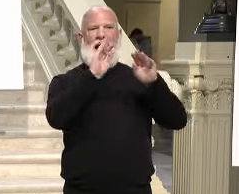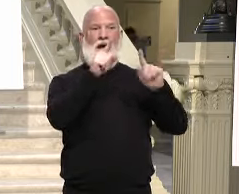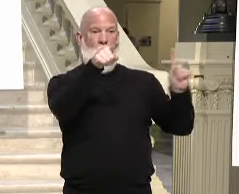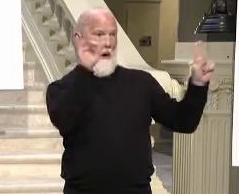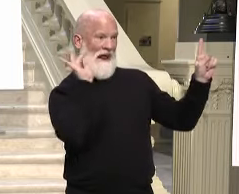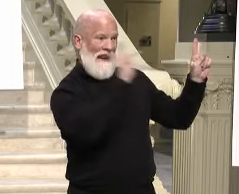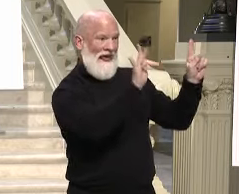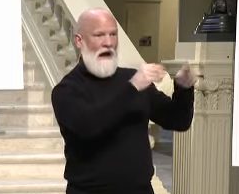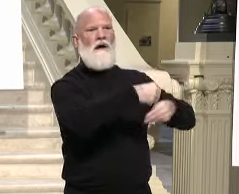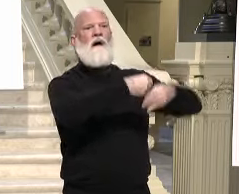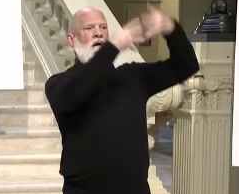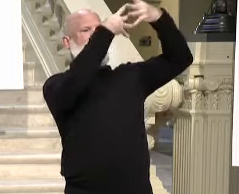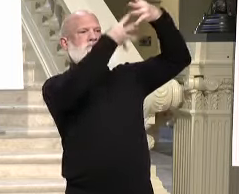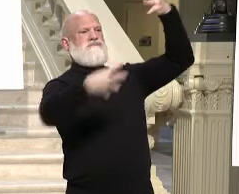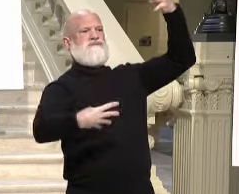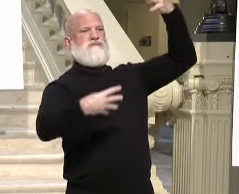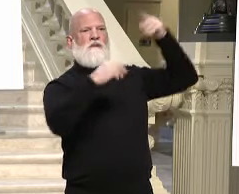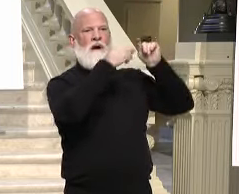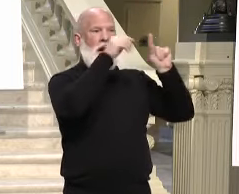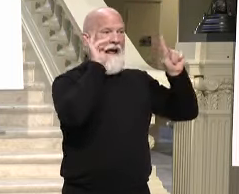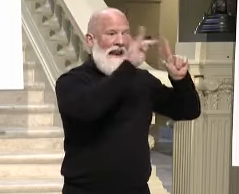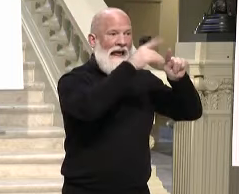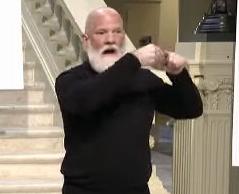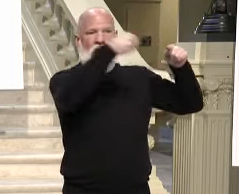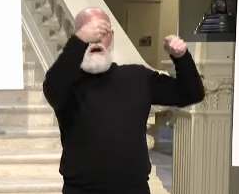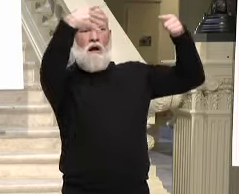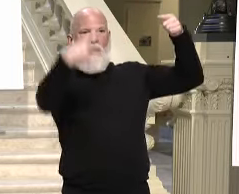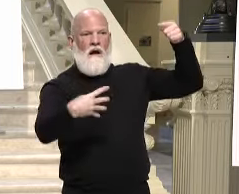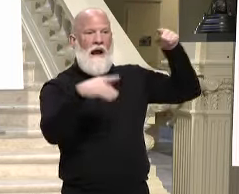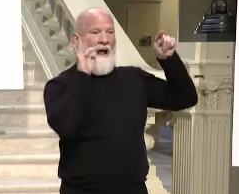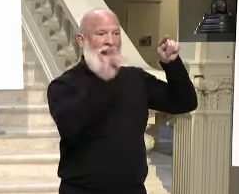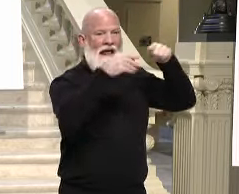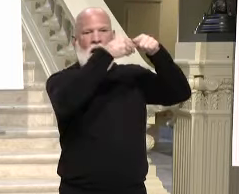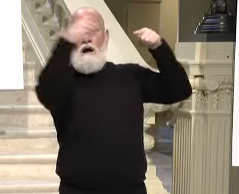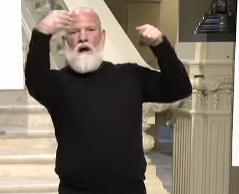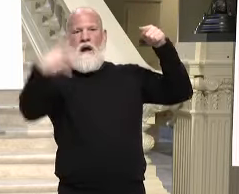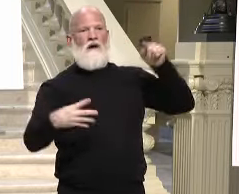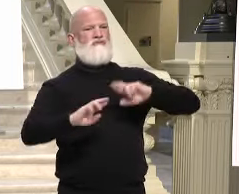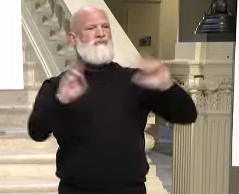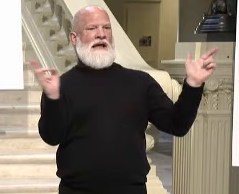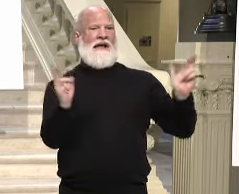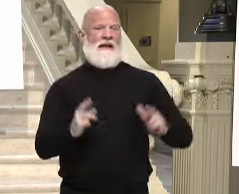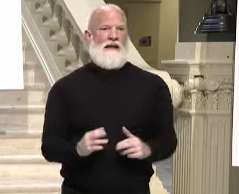eligibility, or the eligibility of a parent of a child. Thank you.